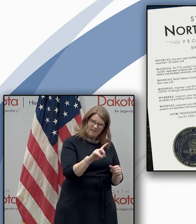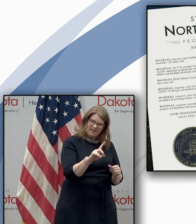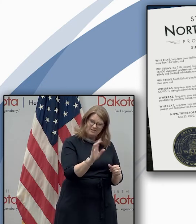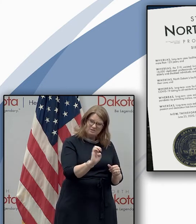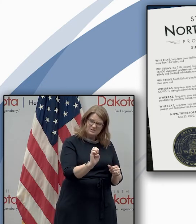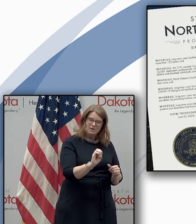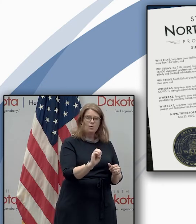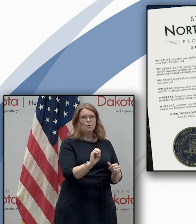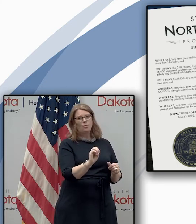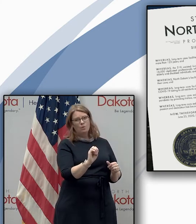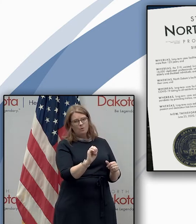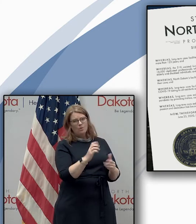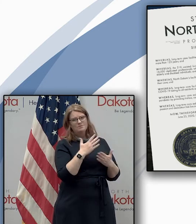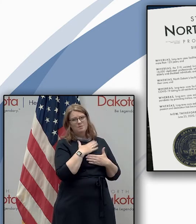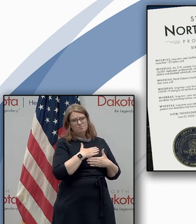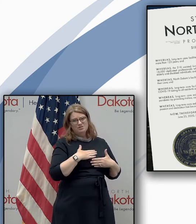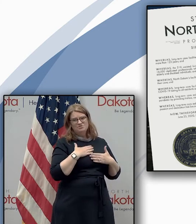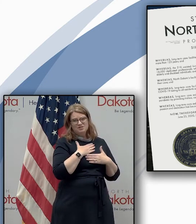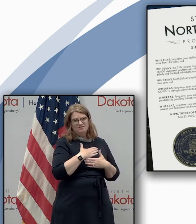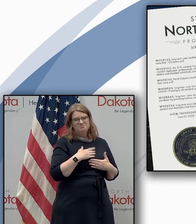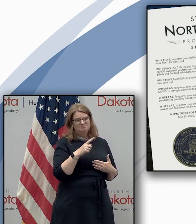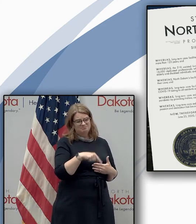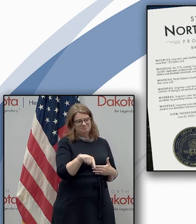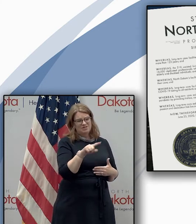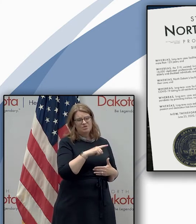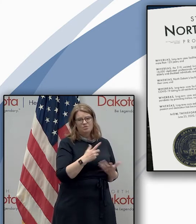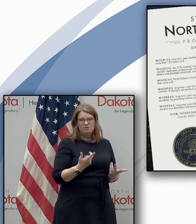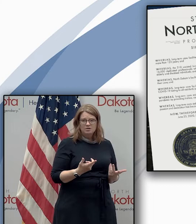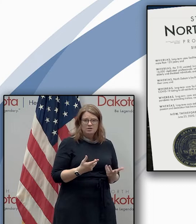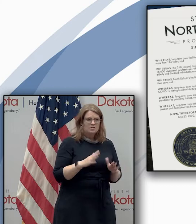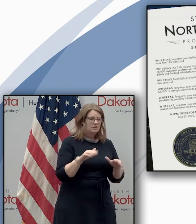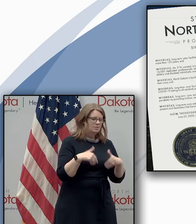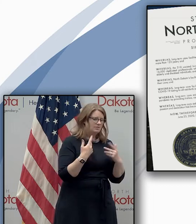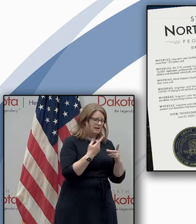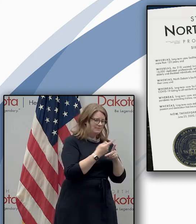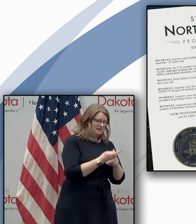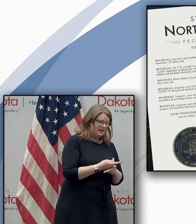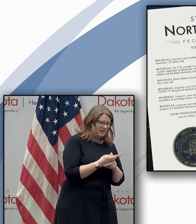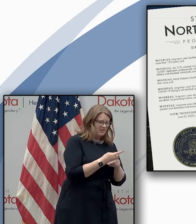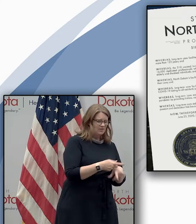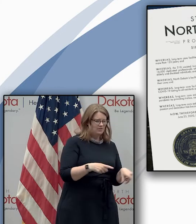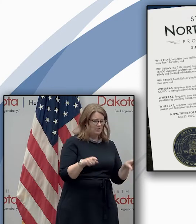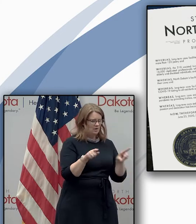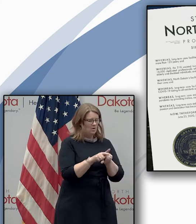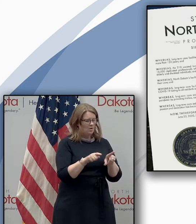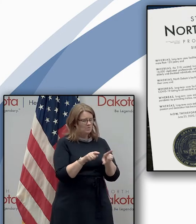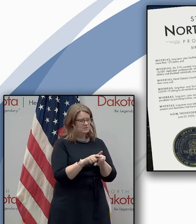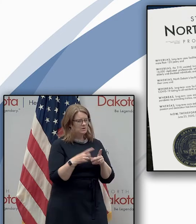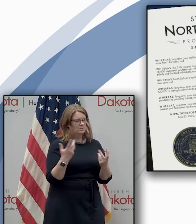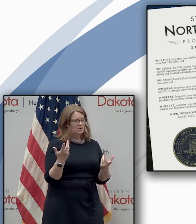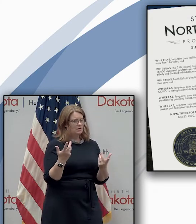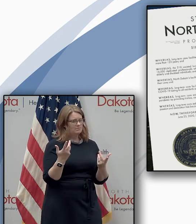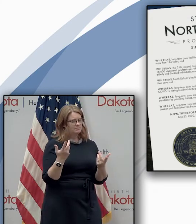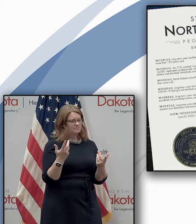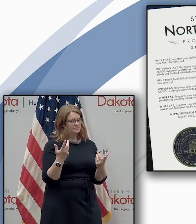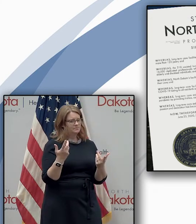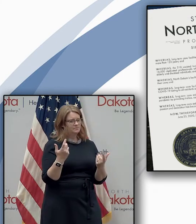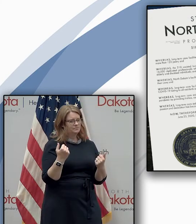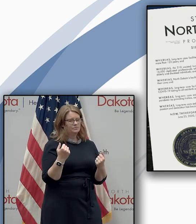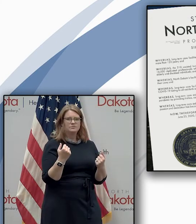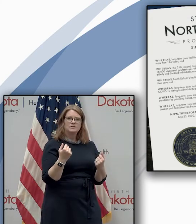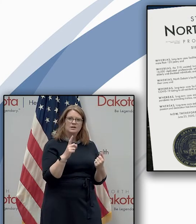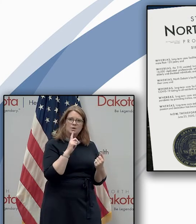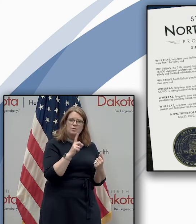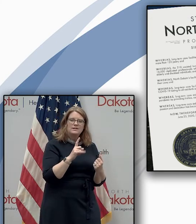and appreciation because not only were you uh providing them care uh you were there for them uh someone who was able to